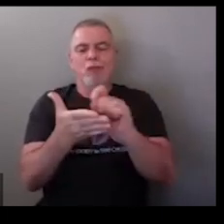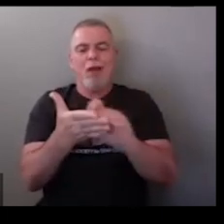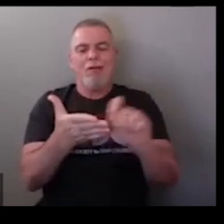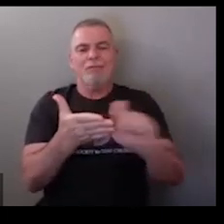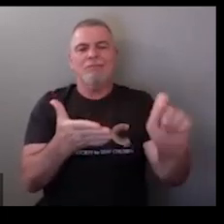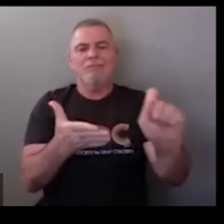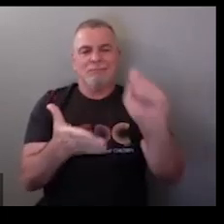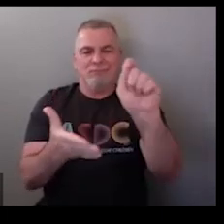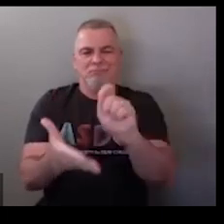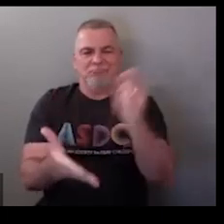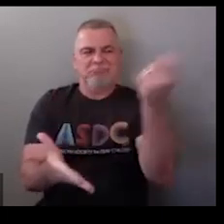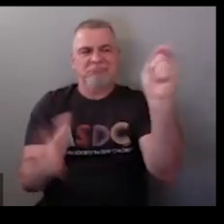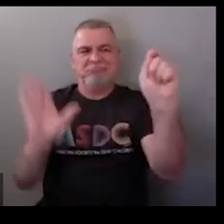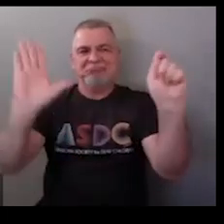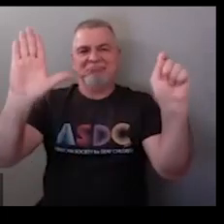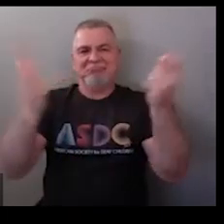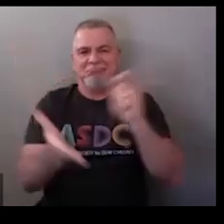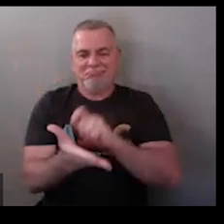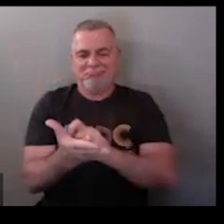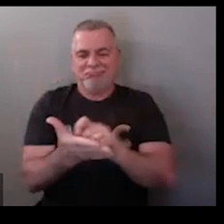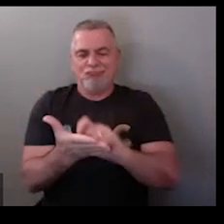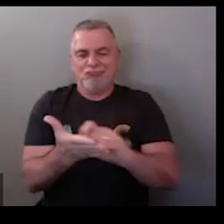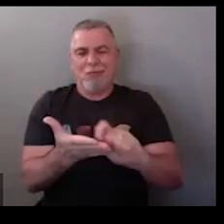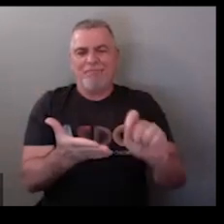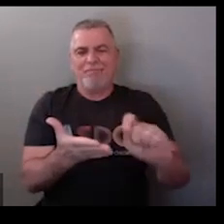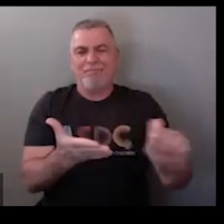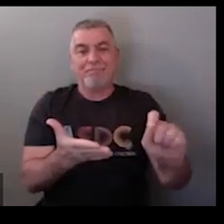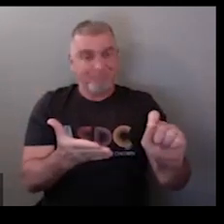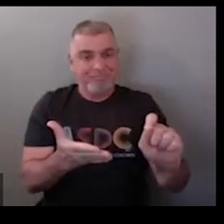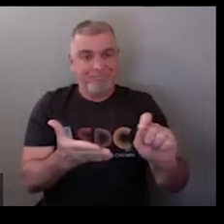in english you know this is just writing english